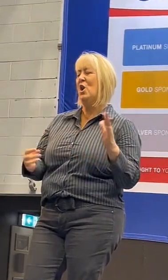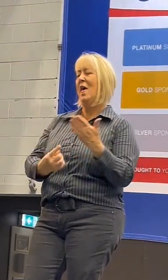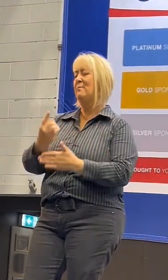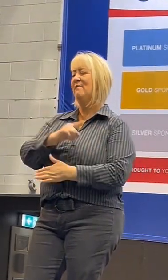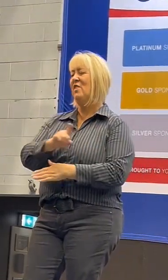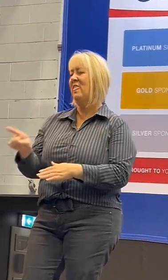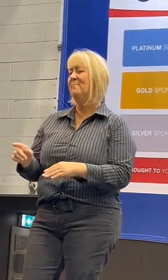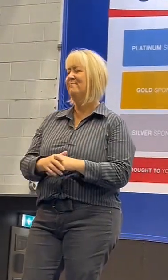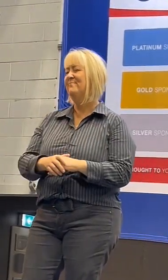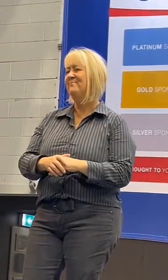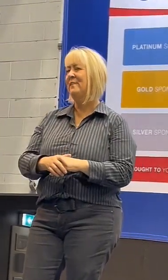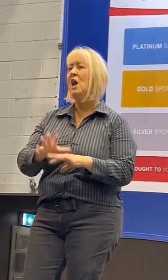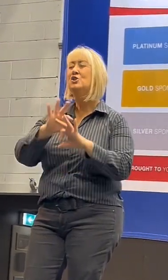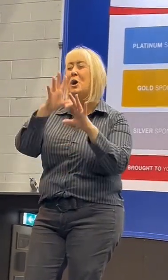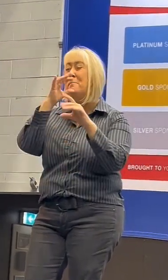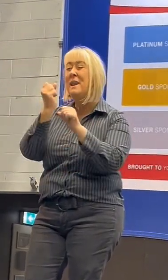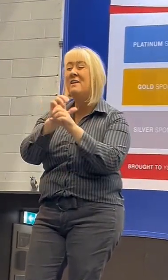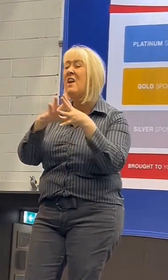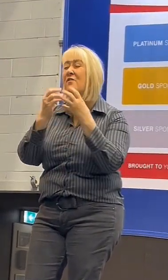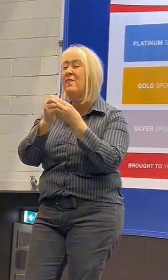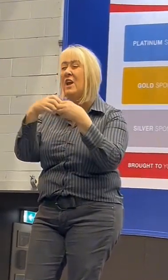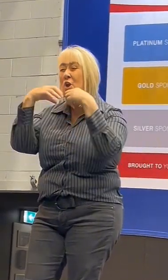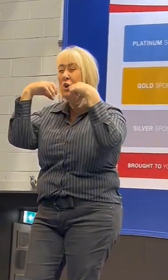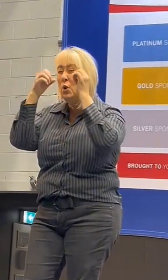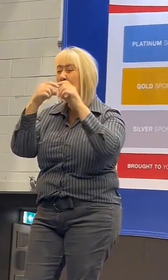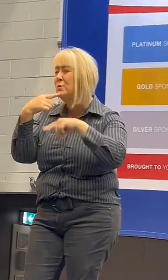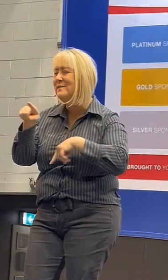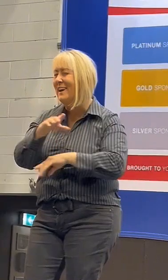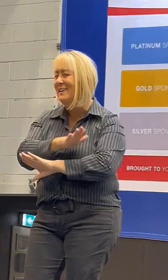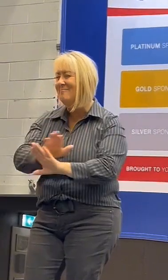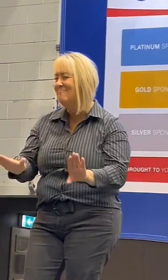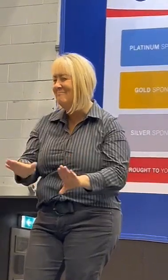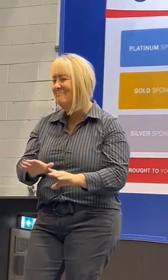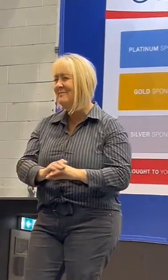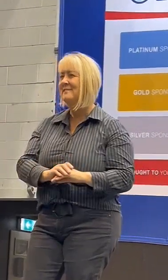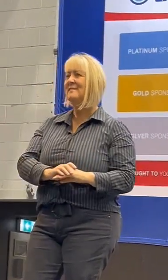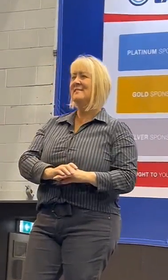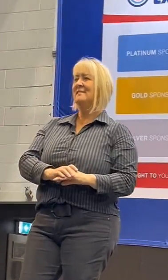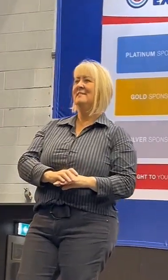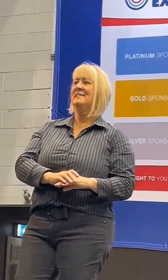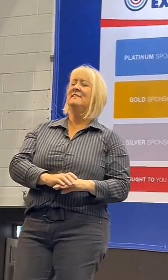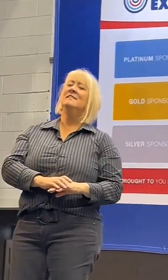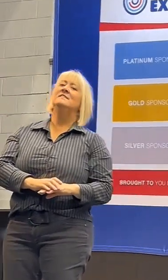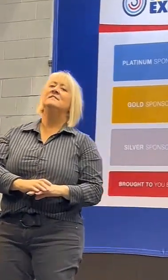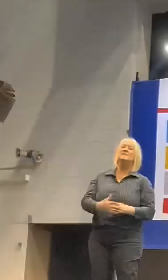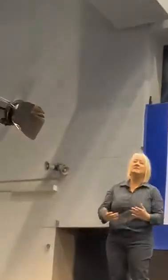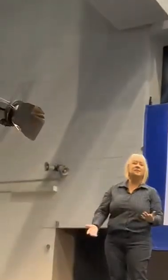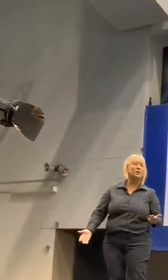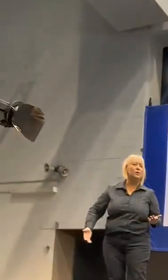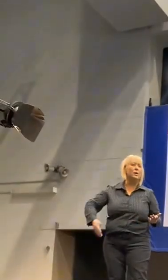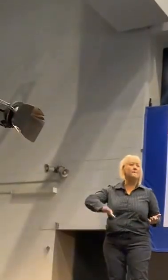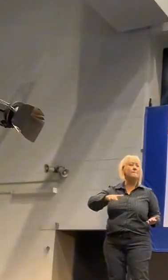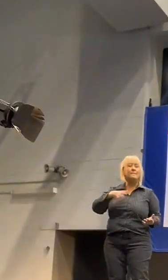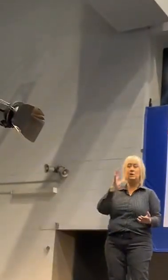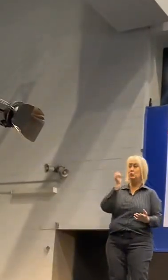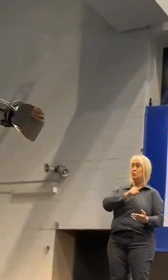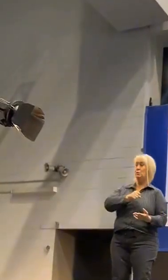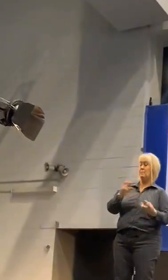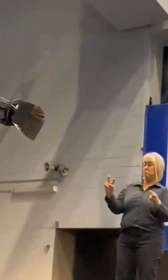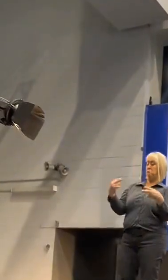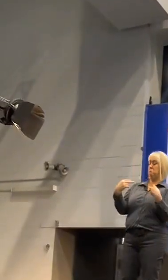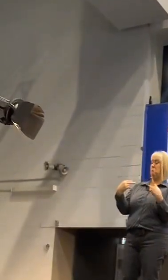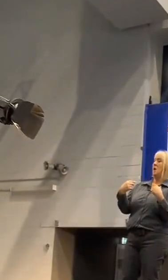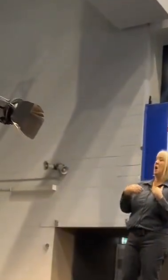And don't believe everything Google tells you. As you see me standing here, you might assume I'm a perfectly healthy